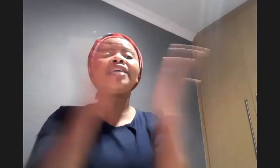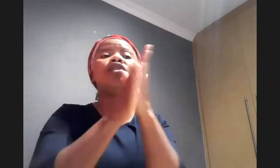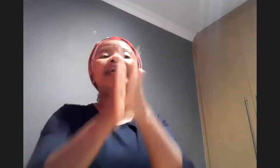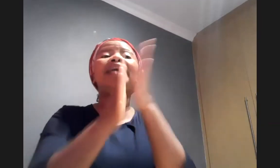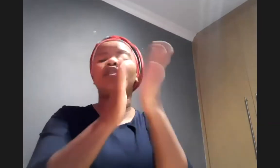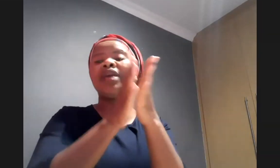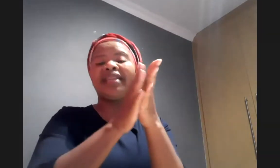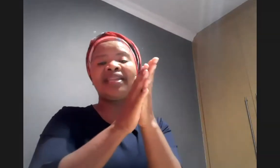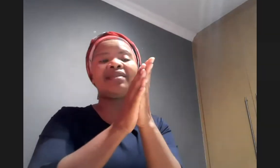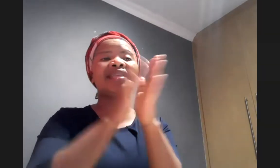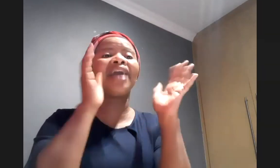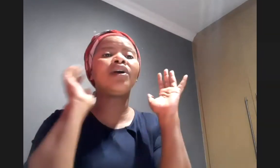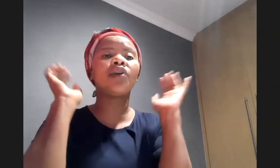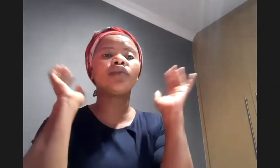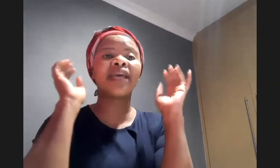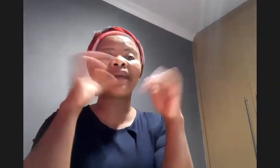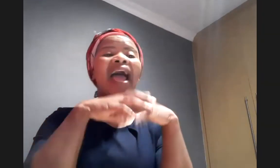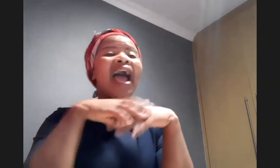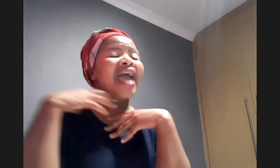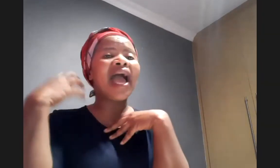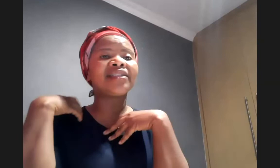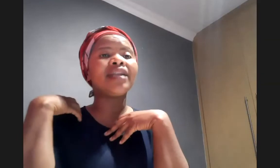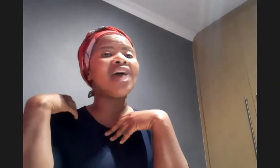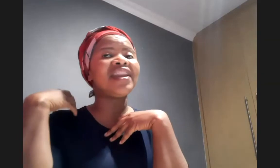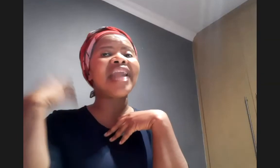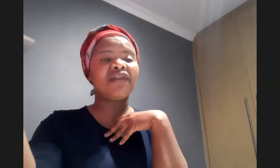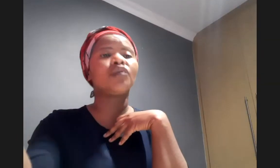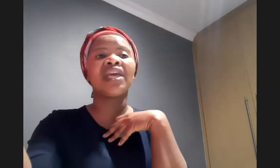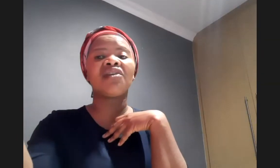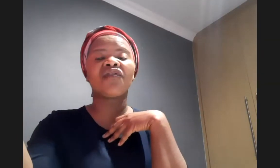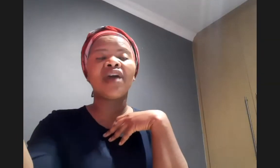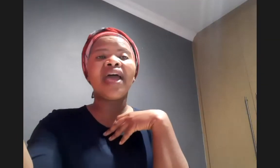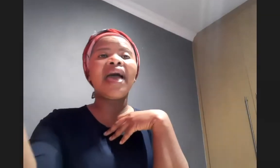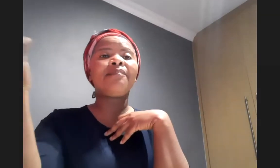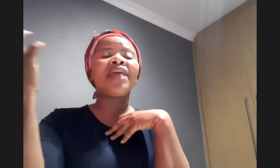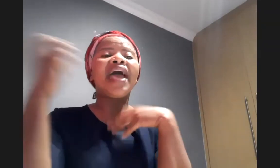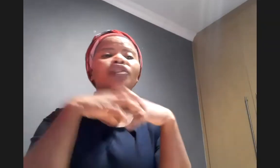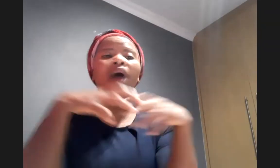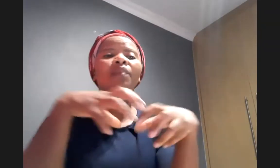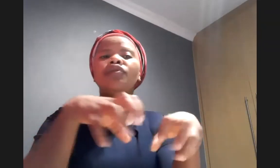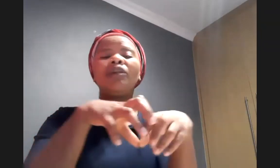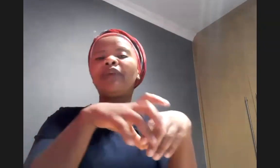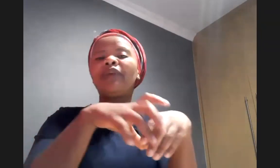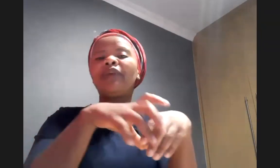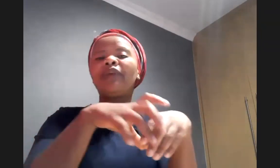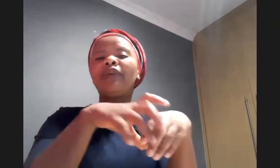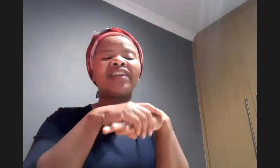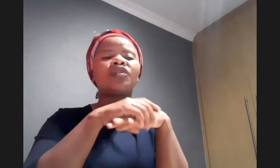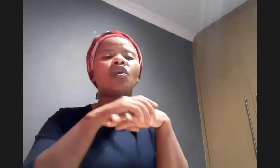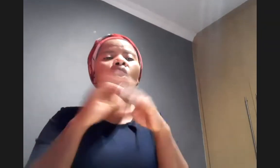is no in between you know there are not those who say but i i don't have enough to give and and so i would not be able to give and so